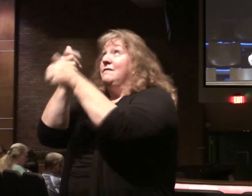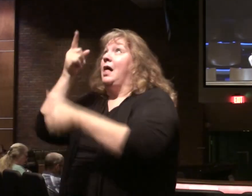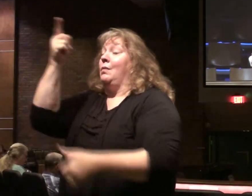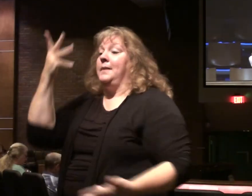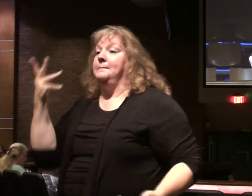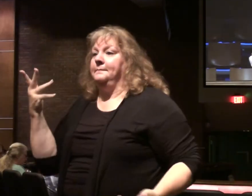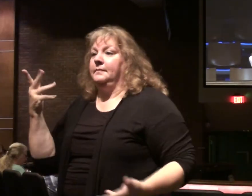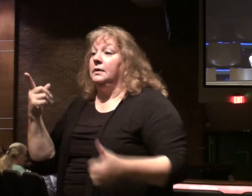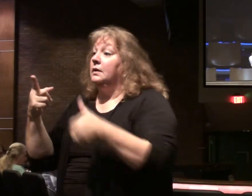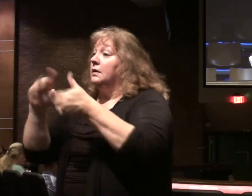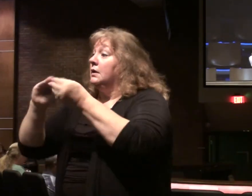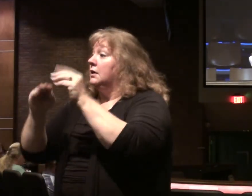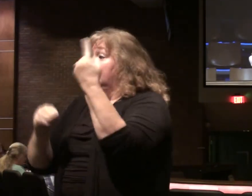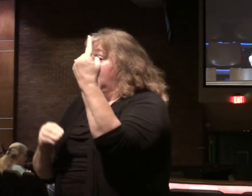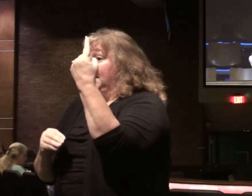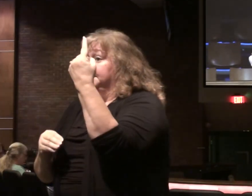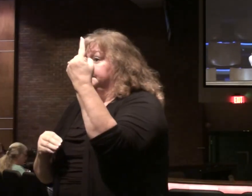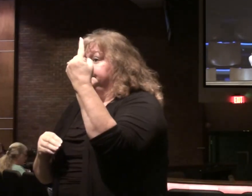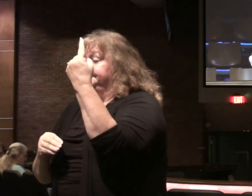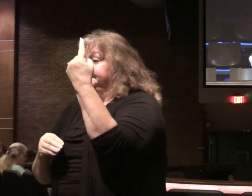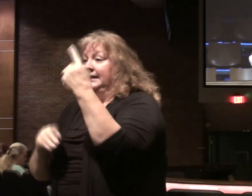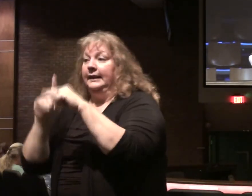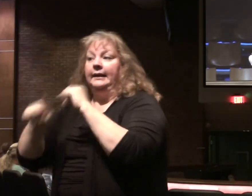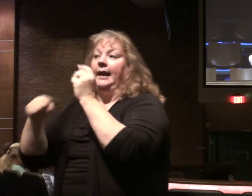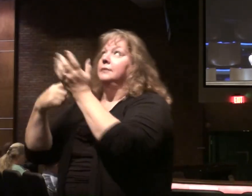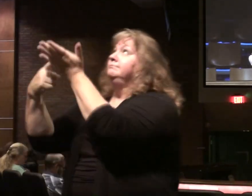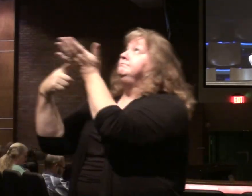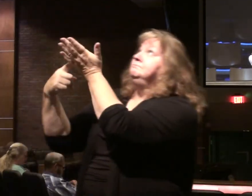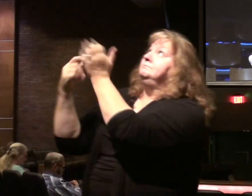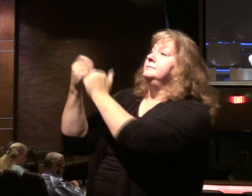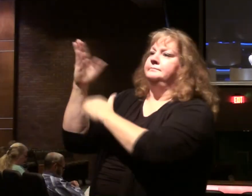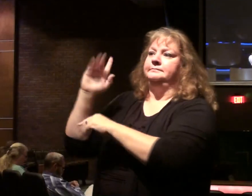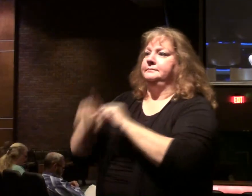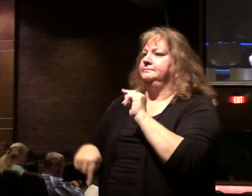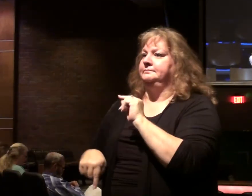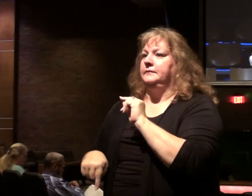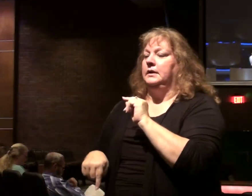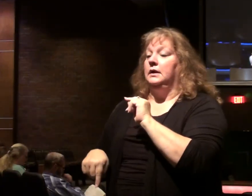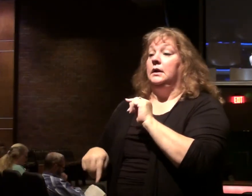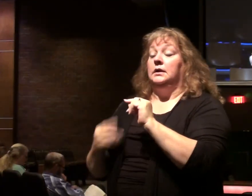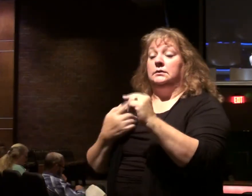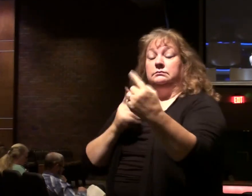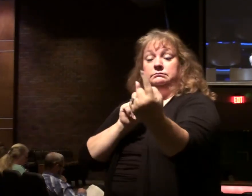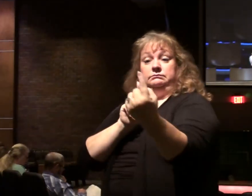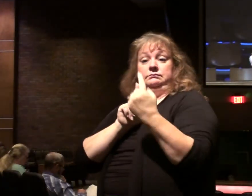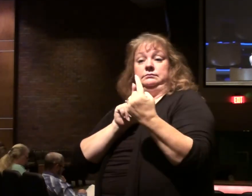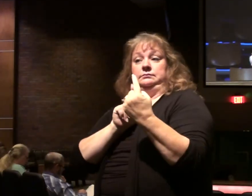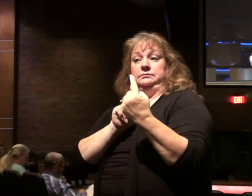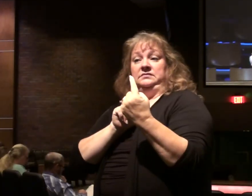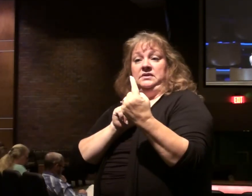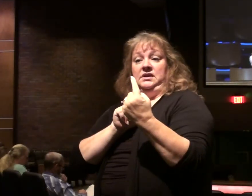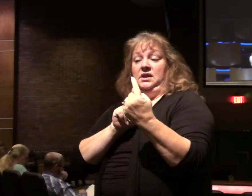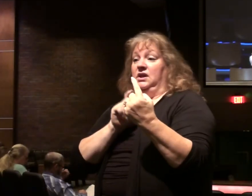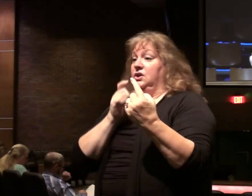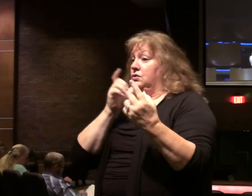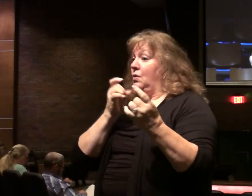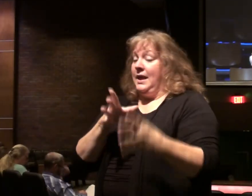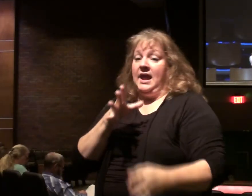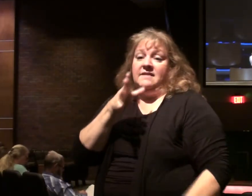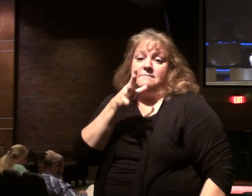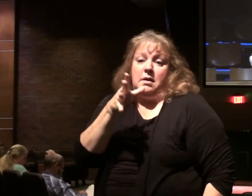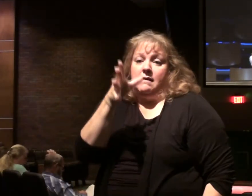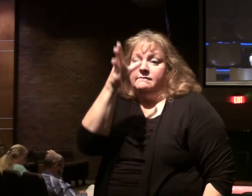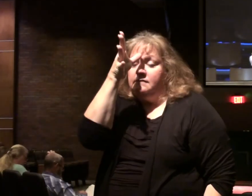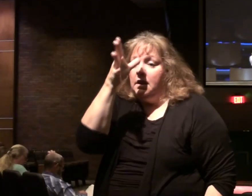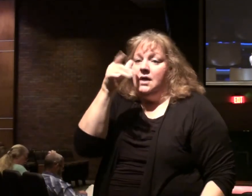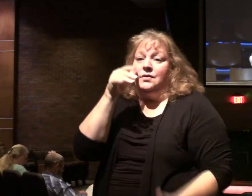first requirement, the first non-negotiable. Verse 26. If anyone comes to me and does not hate his own father and mother